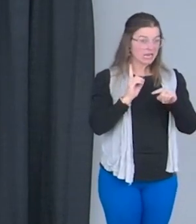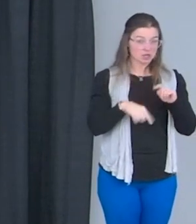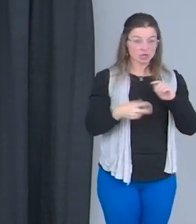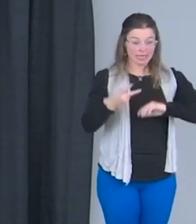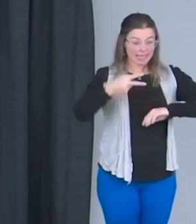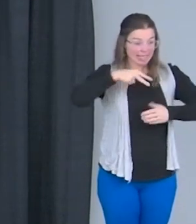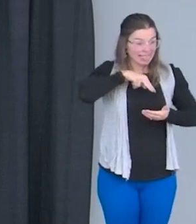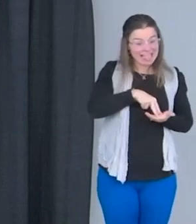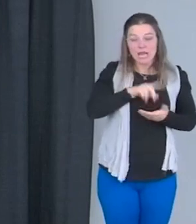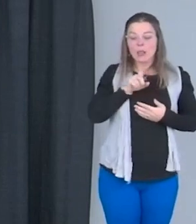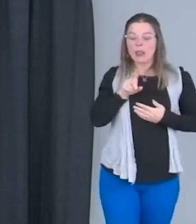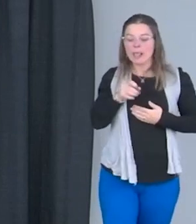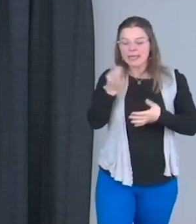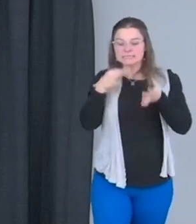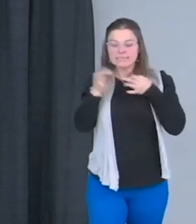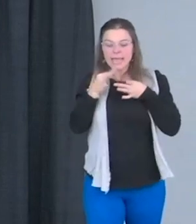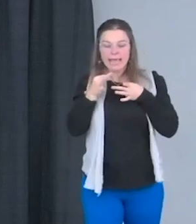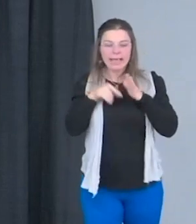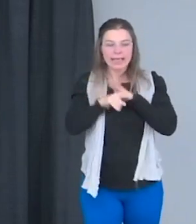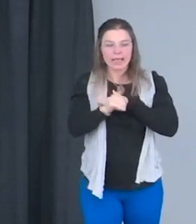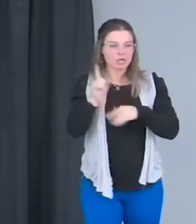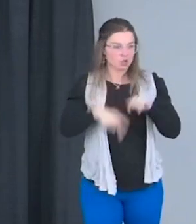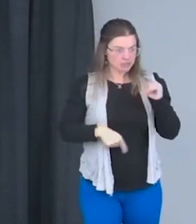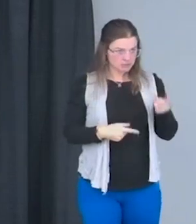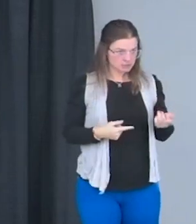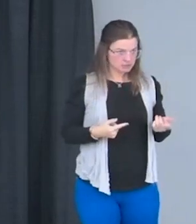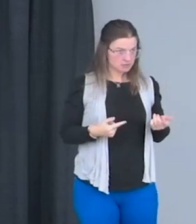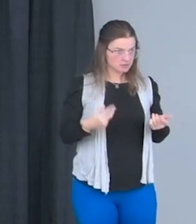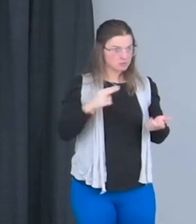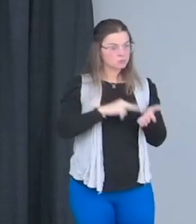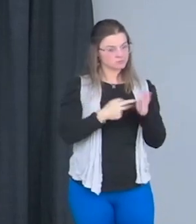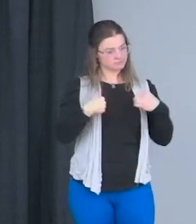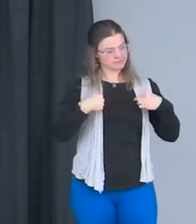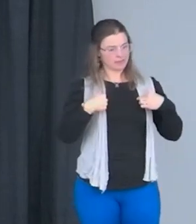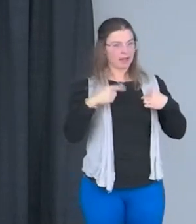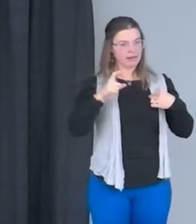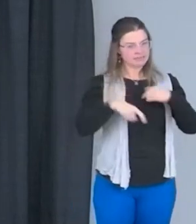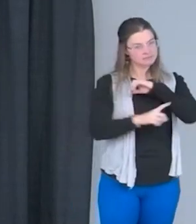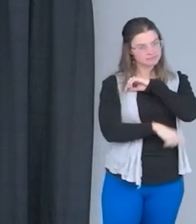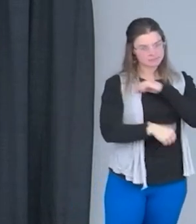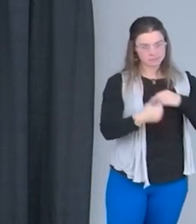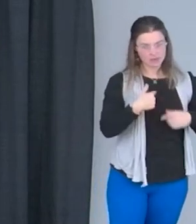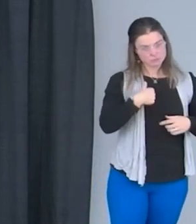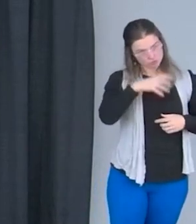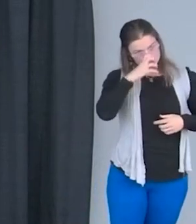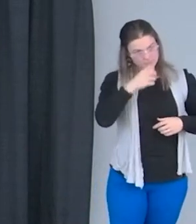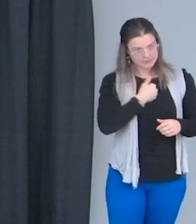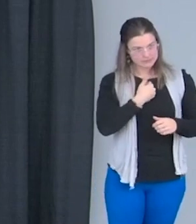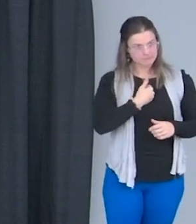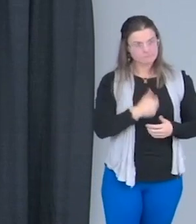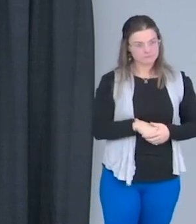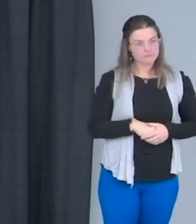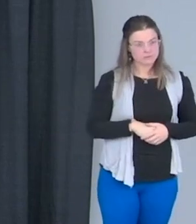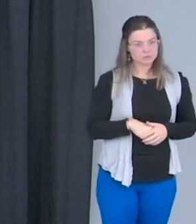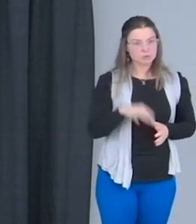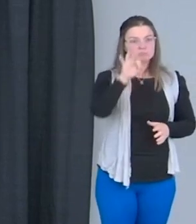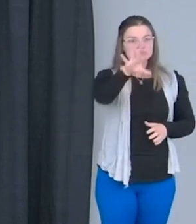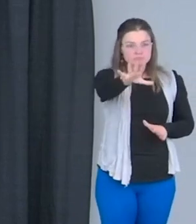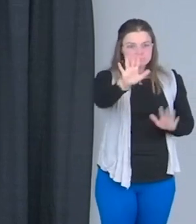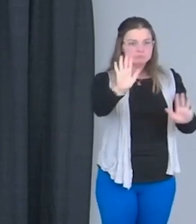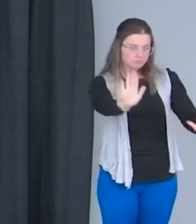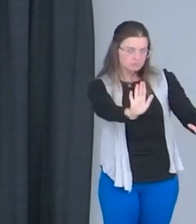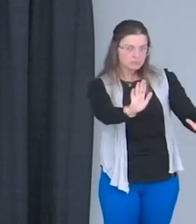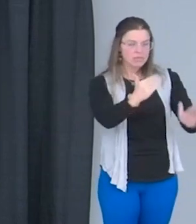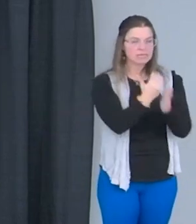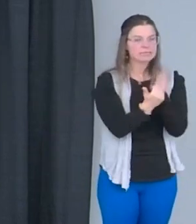drawer, none of that, right? So it did allow me discipline. So I just wanted to throw that out because sometimes we do